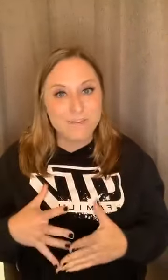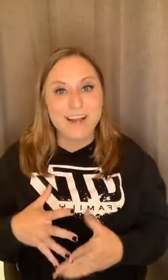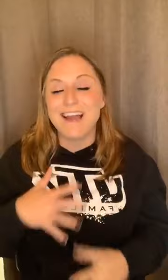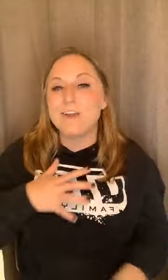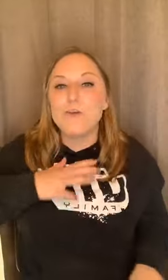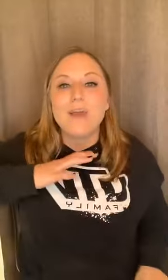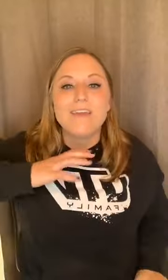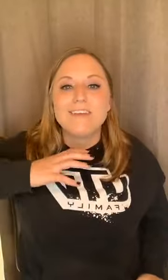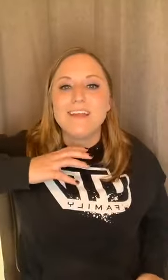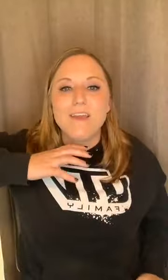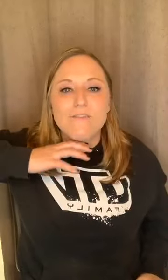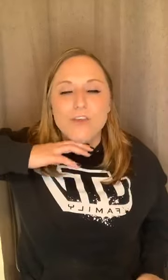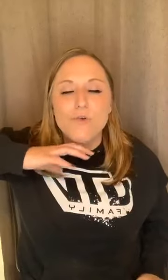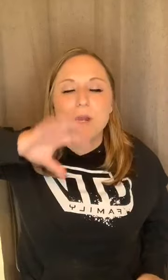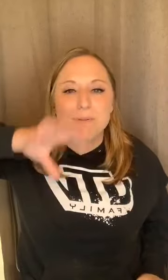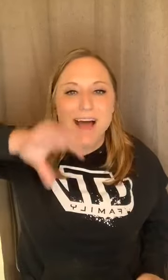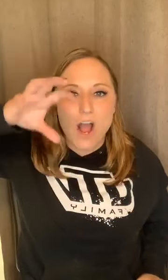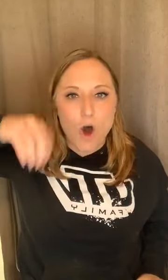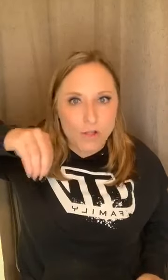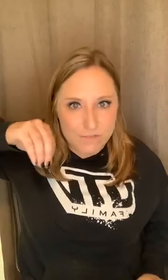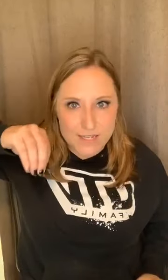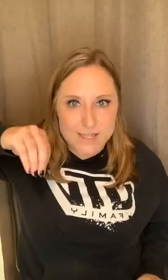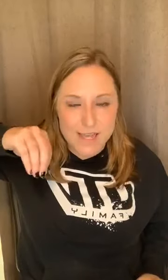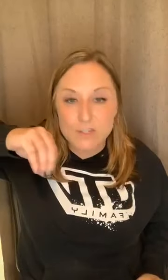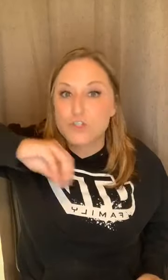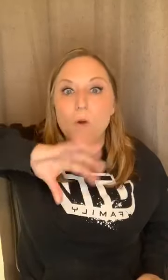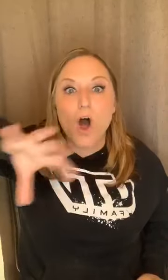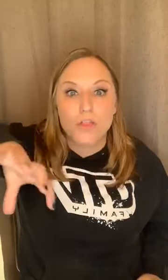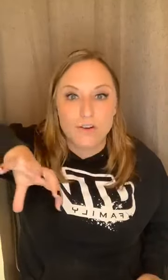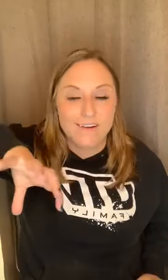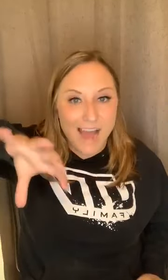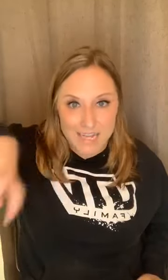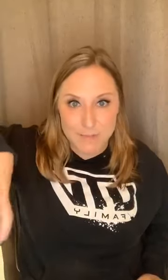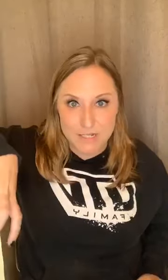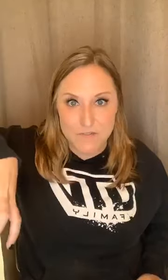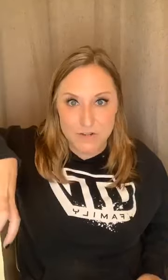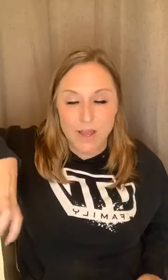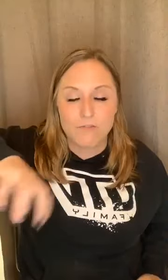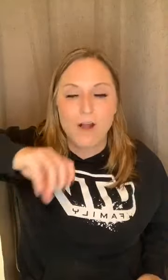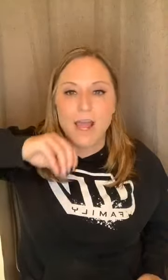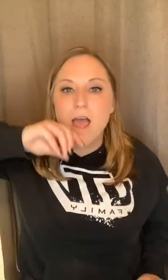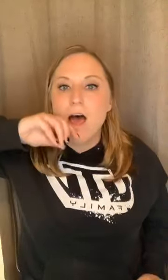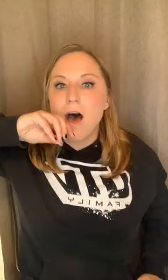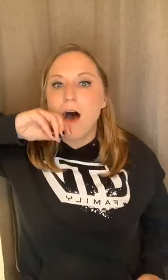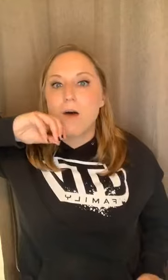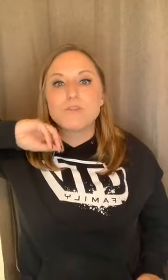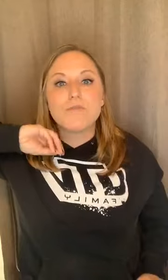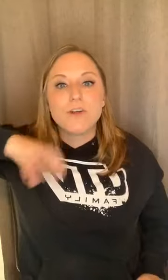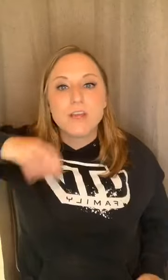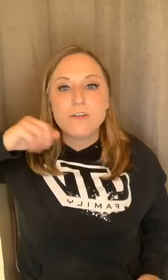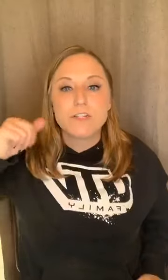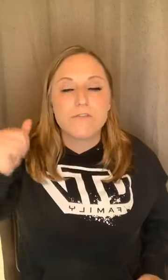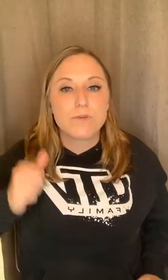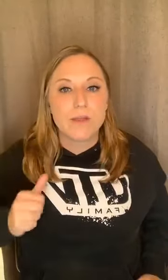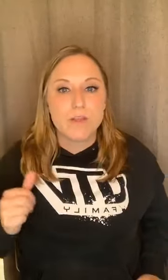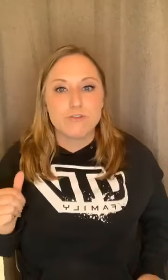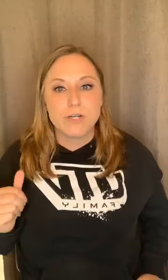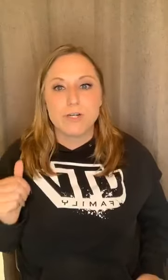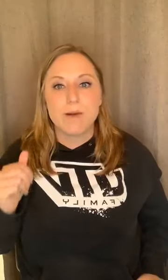again. And you, even if you can apply all of these things to other aspects of your life, right? Um, so forgive yourself for the way that you treated your body,